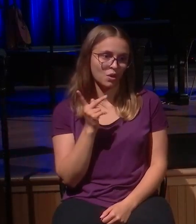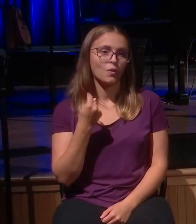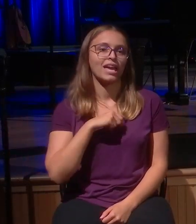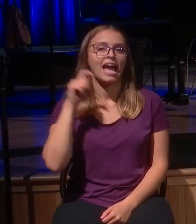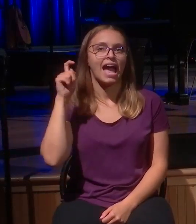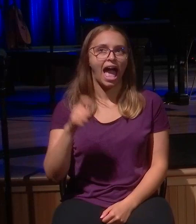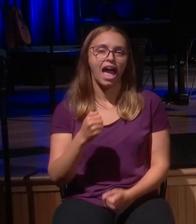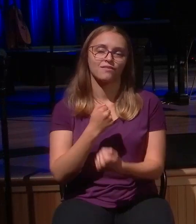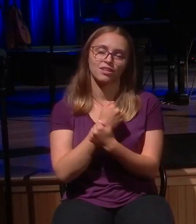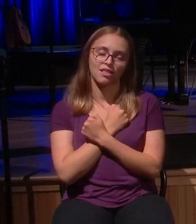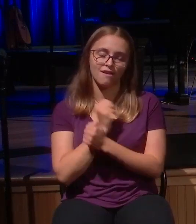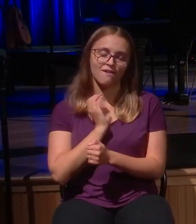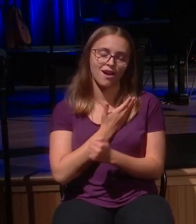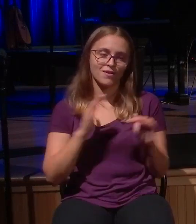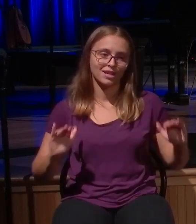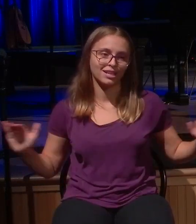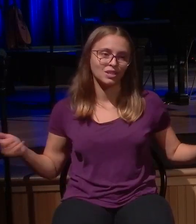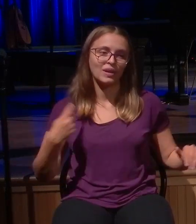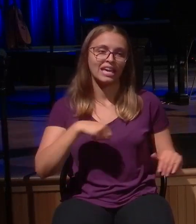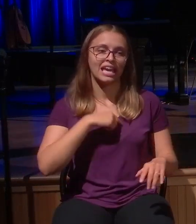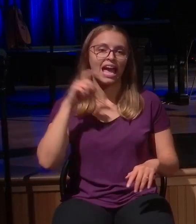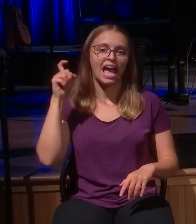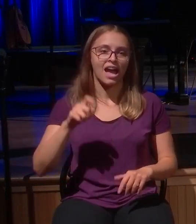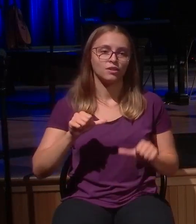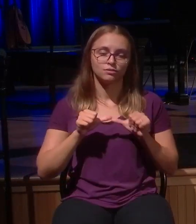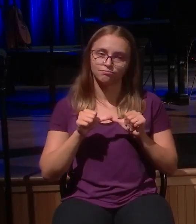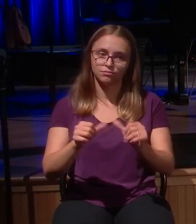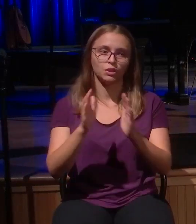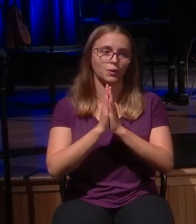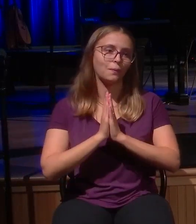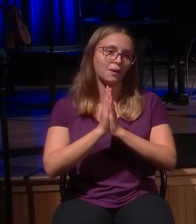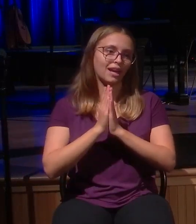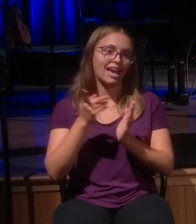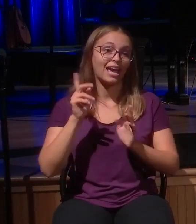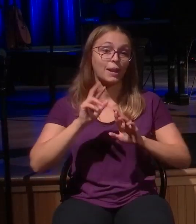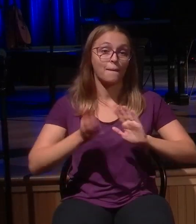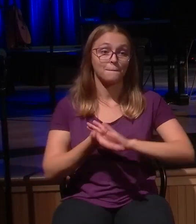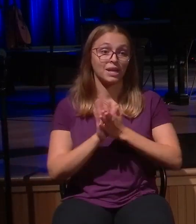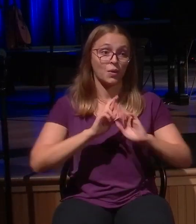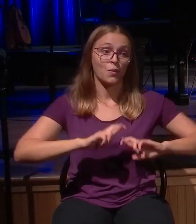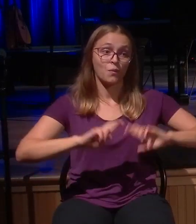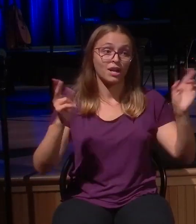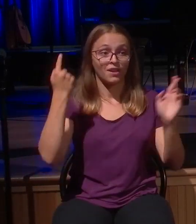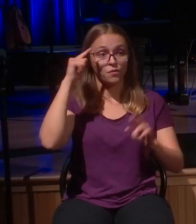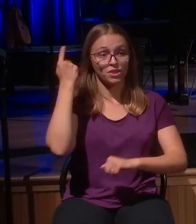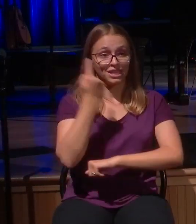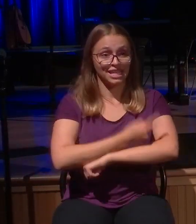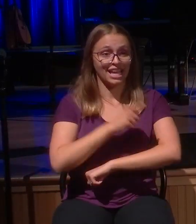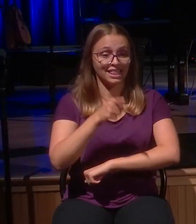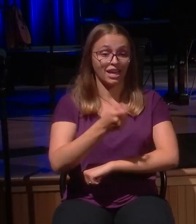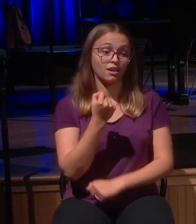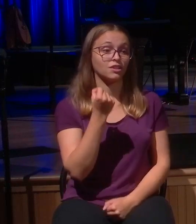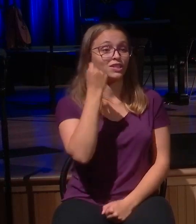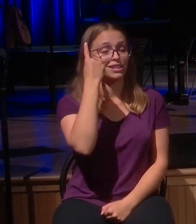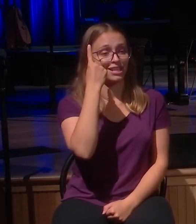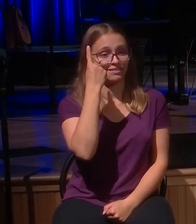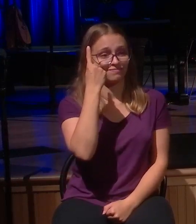them. And you've got to keep praying and be ready for the day that they come to their senses. Keep praying,